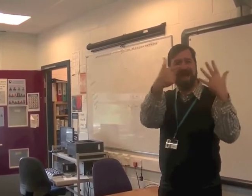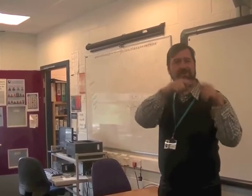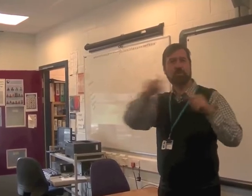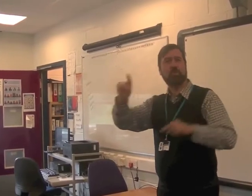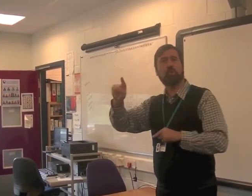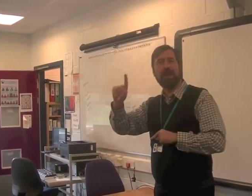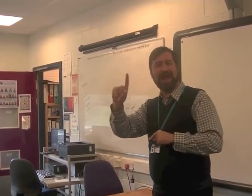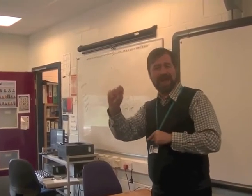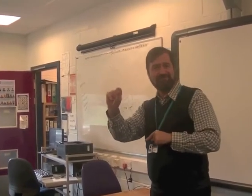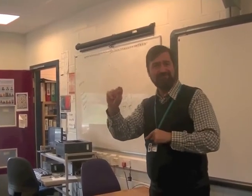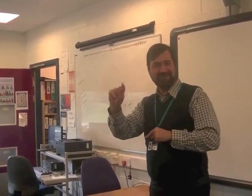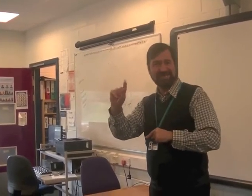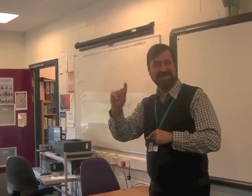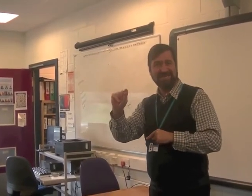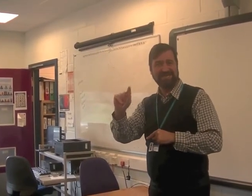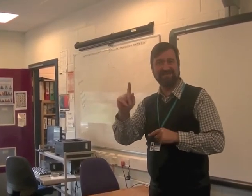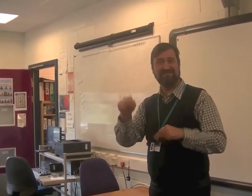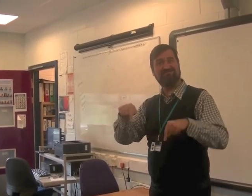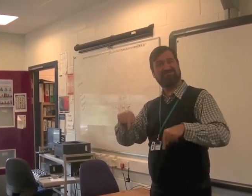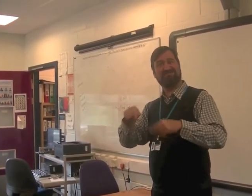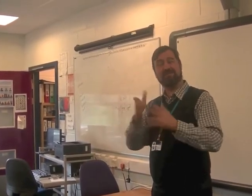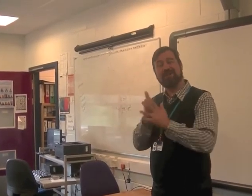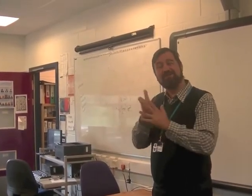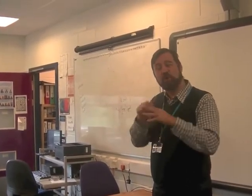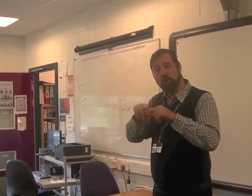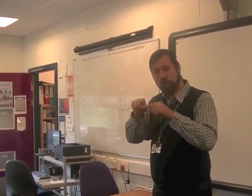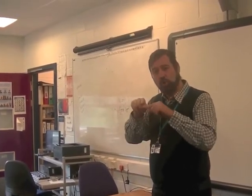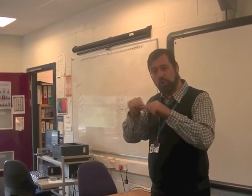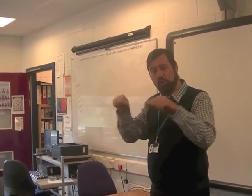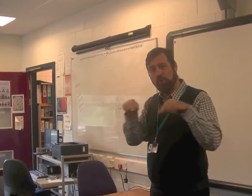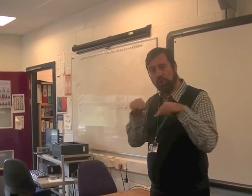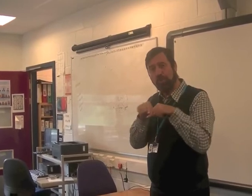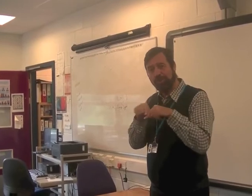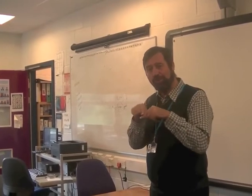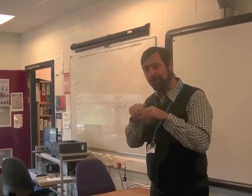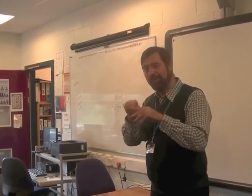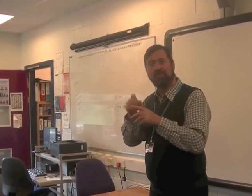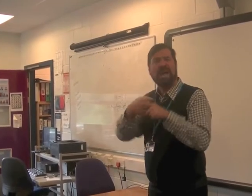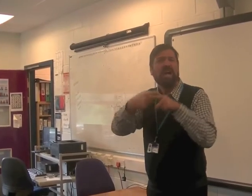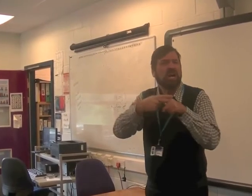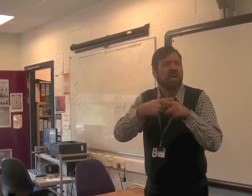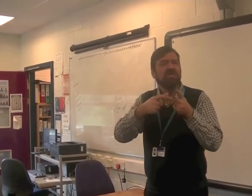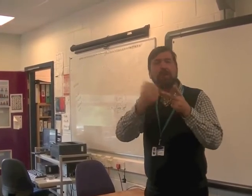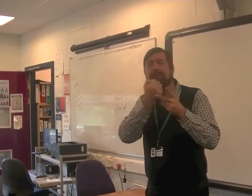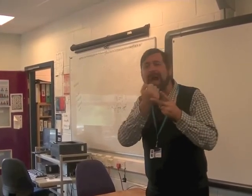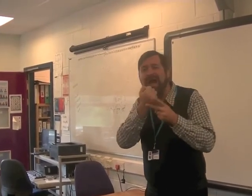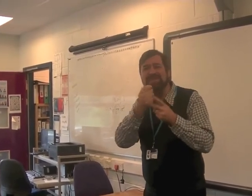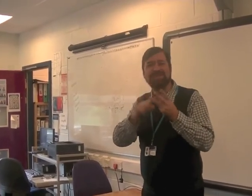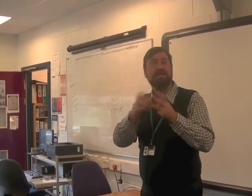So we have students from year 7 to 11. This is where we have our intervention room for